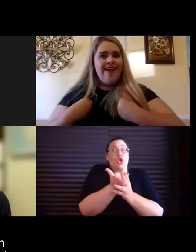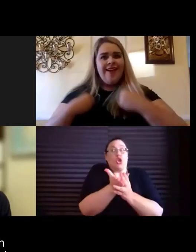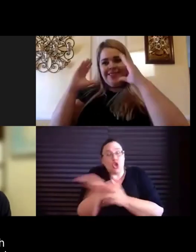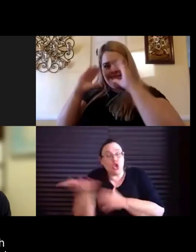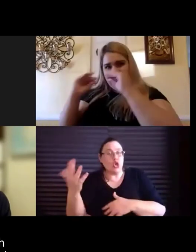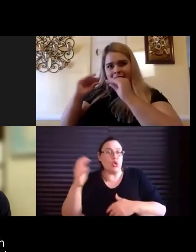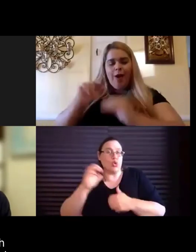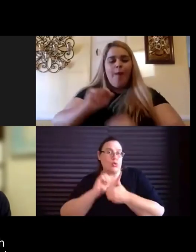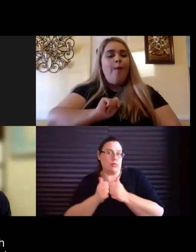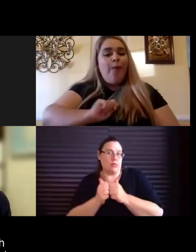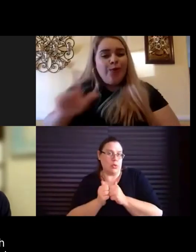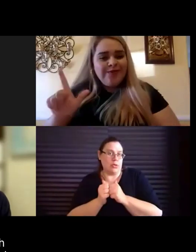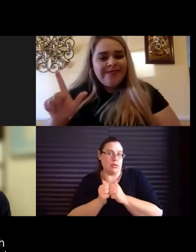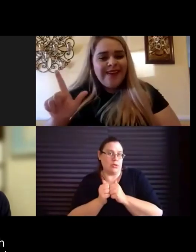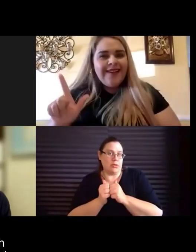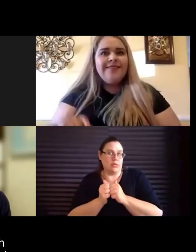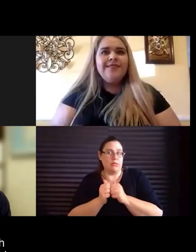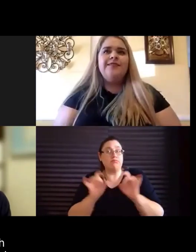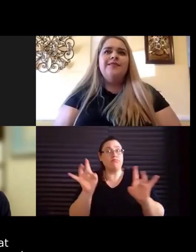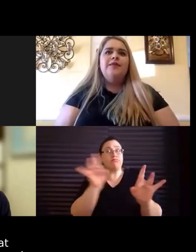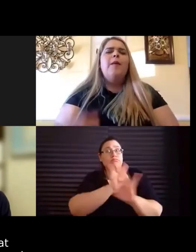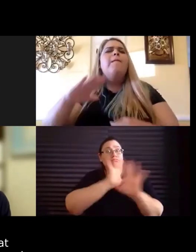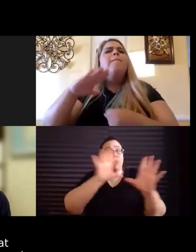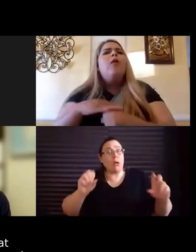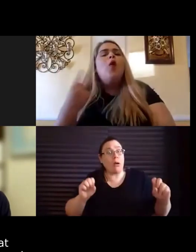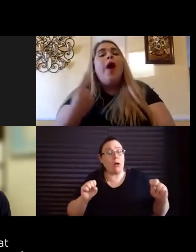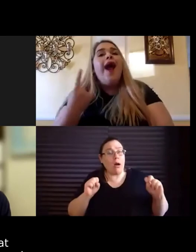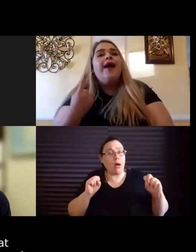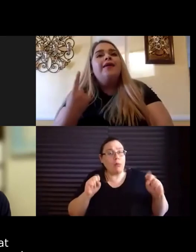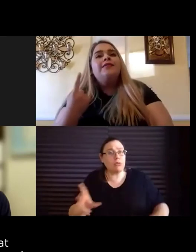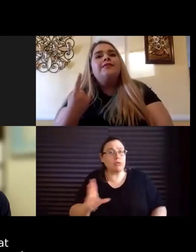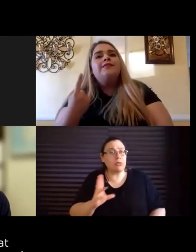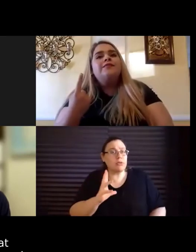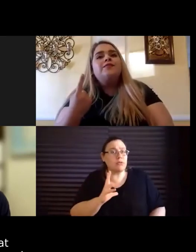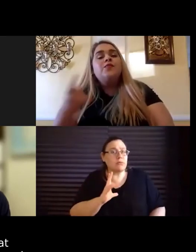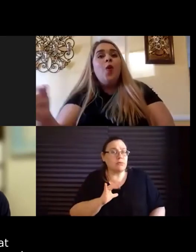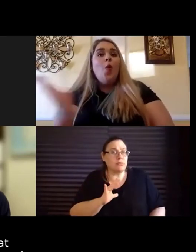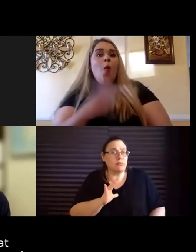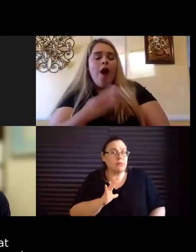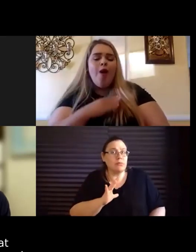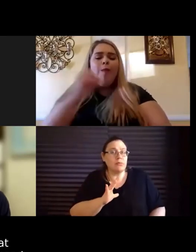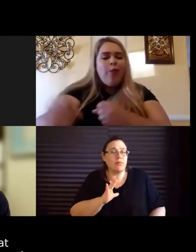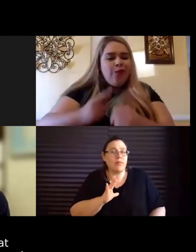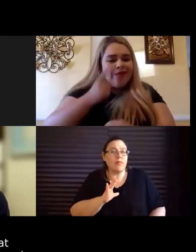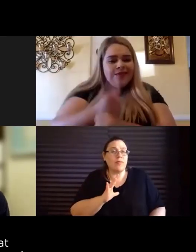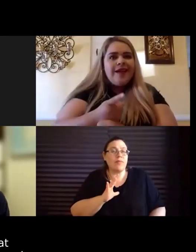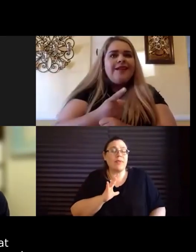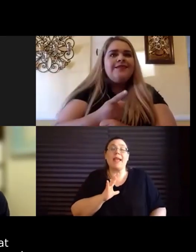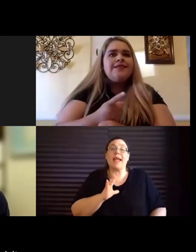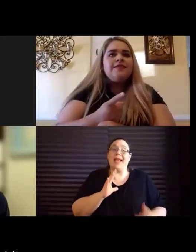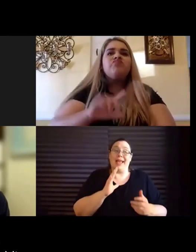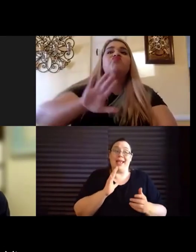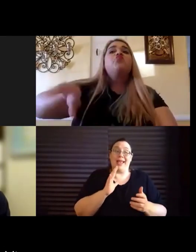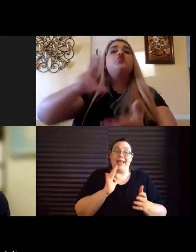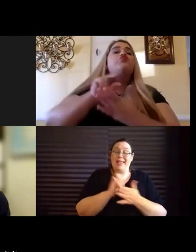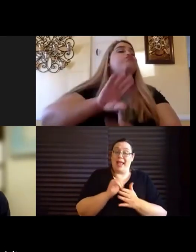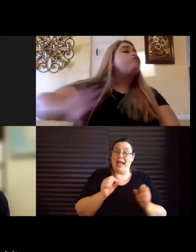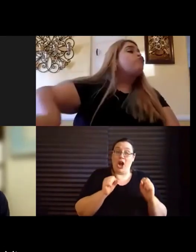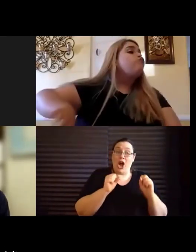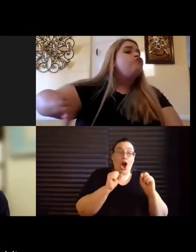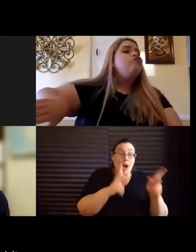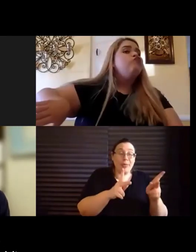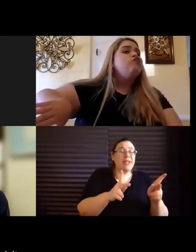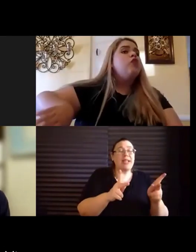it's such an opportunity to do it. And we turn that opportunity on our head all too